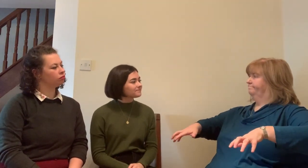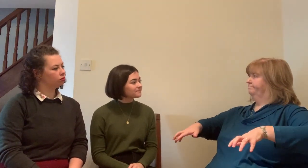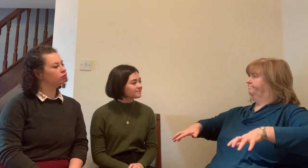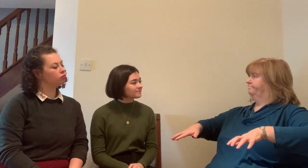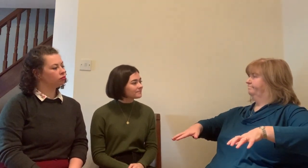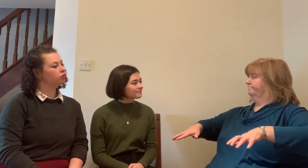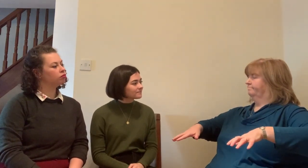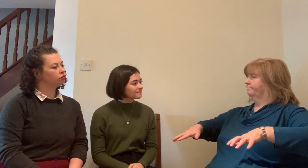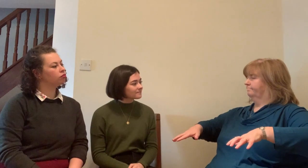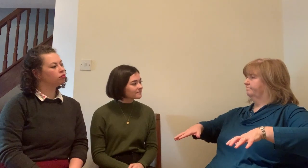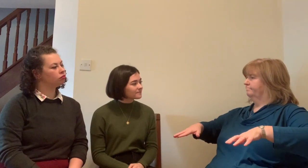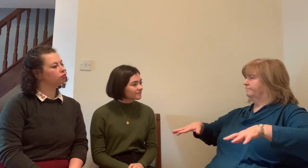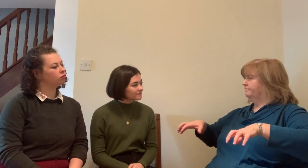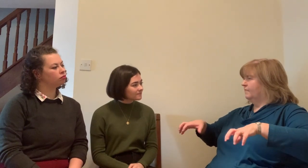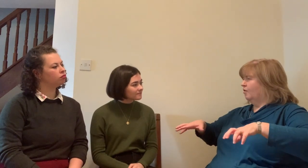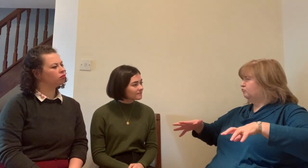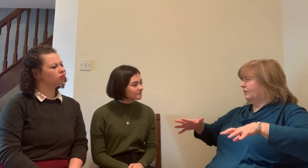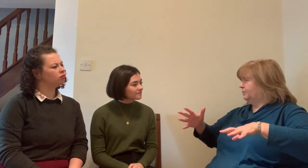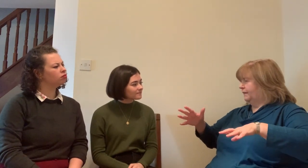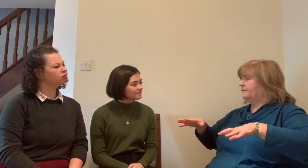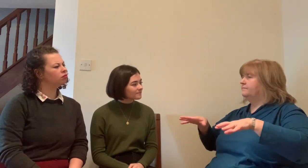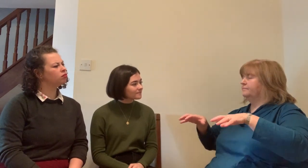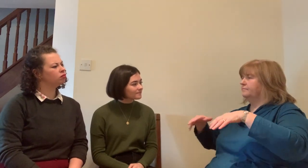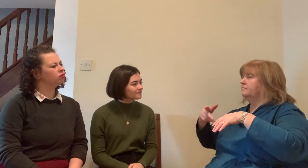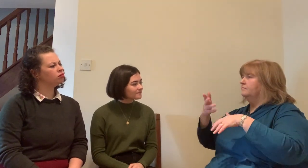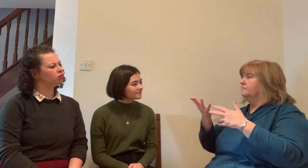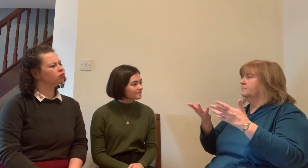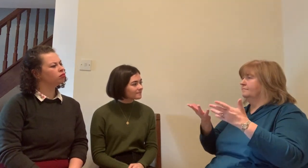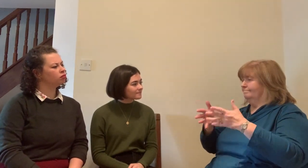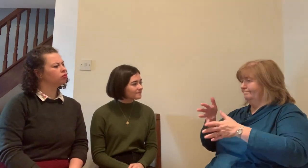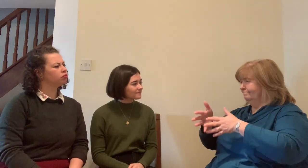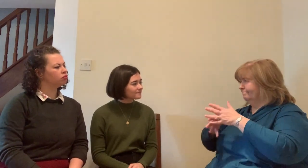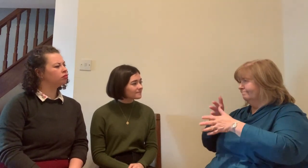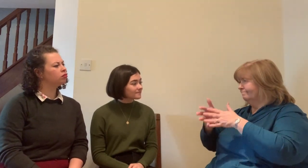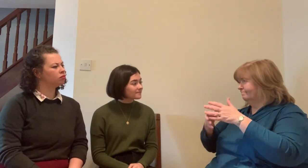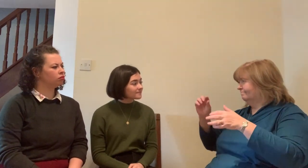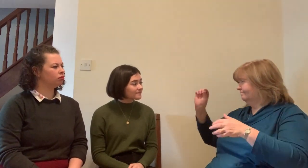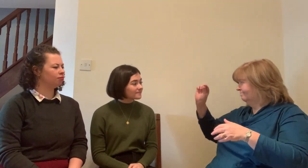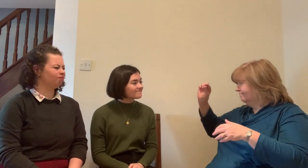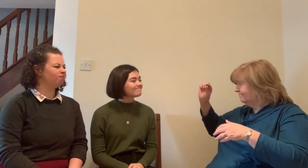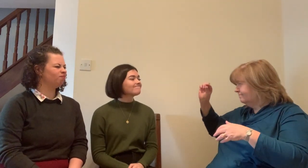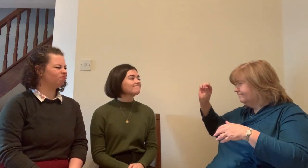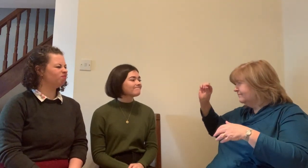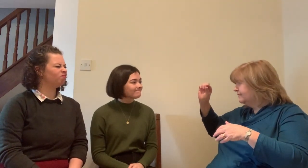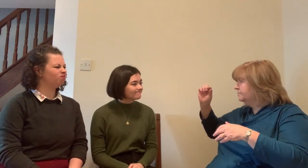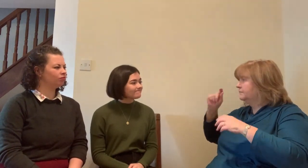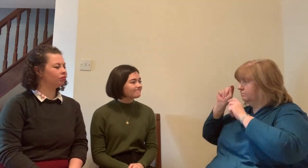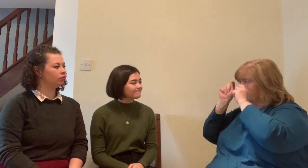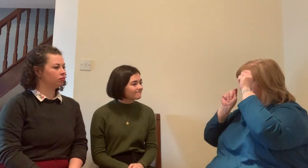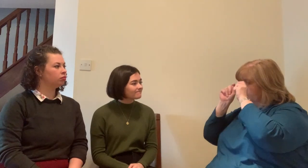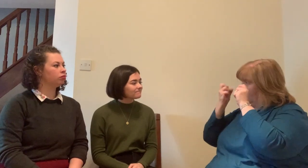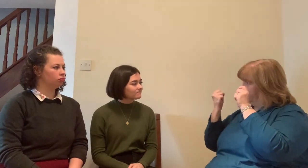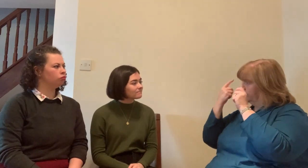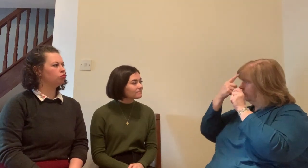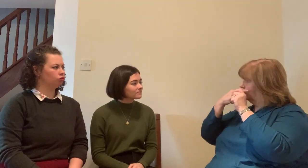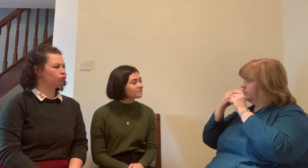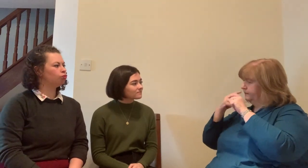away and it really gave me goosebumps to be honest because of that communication ability is still there but it's about how we